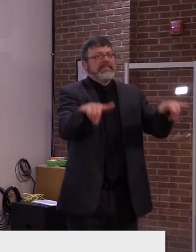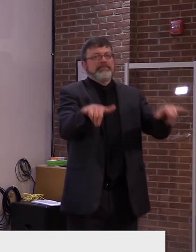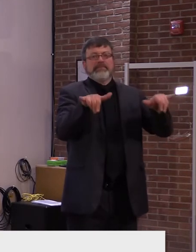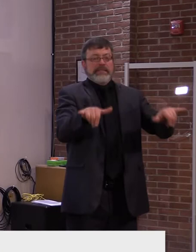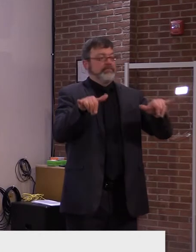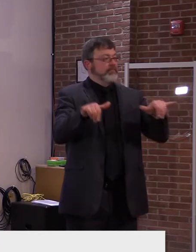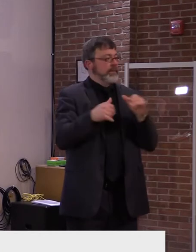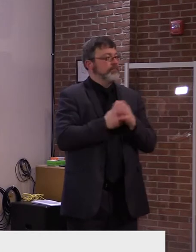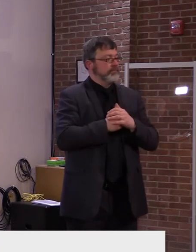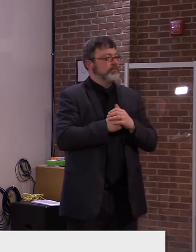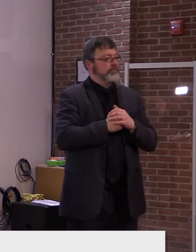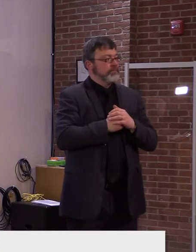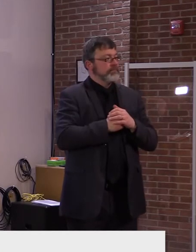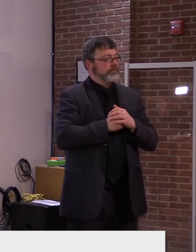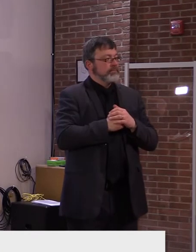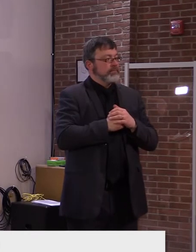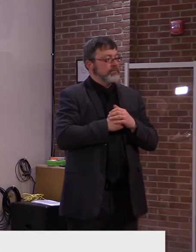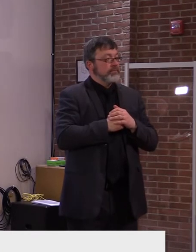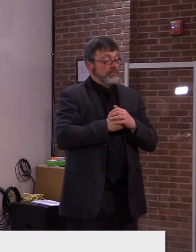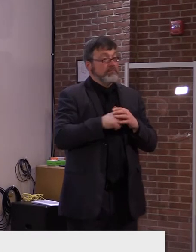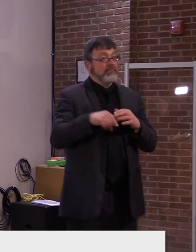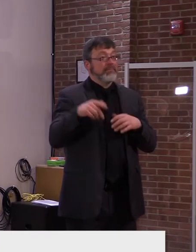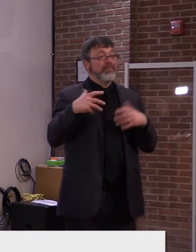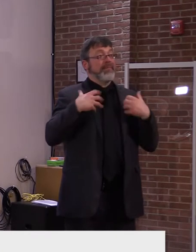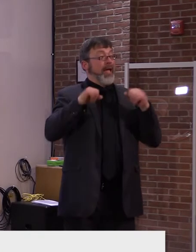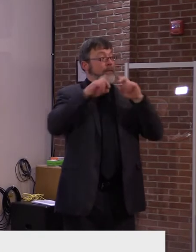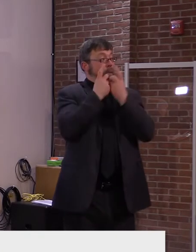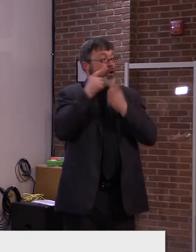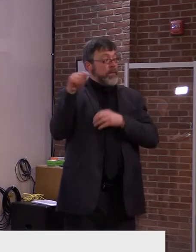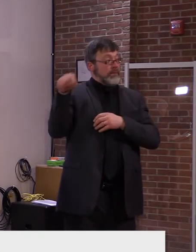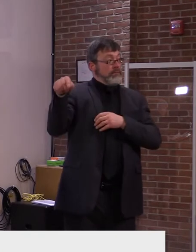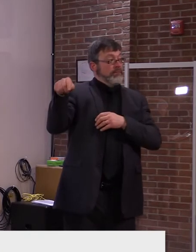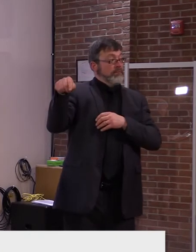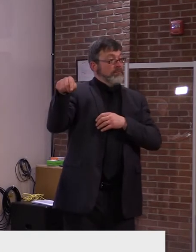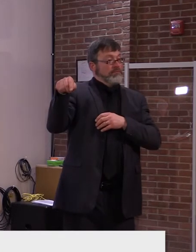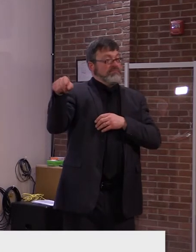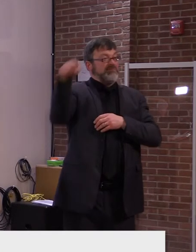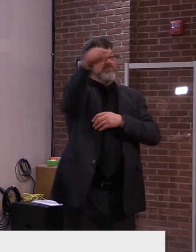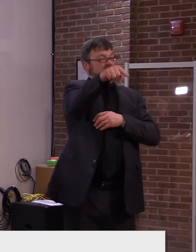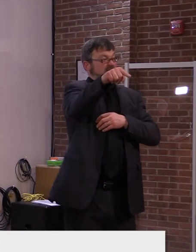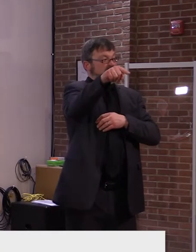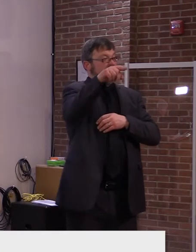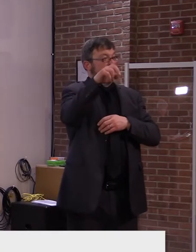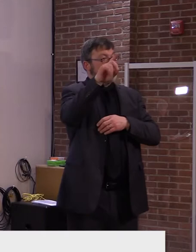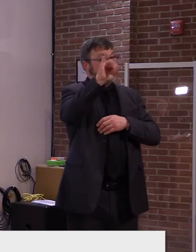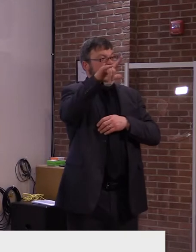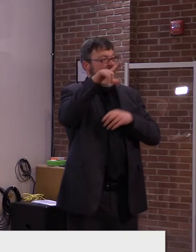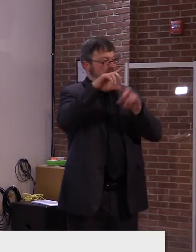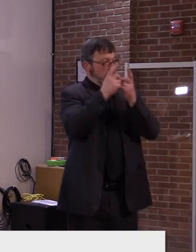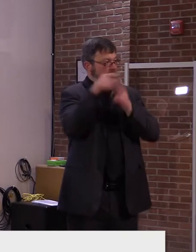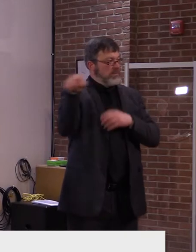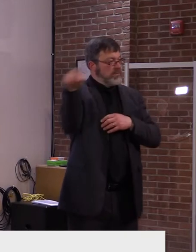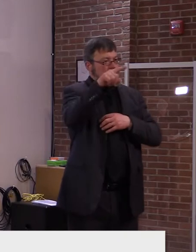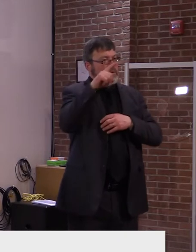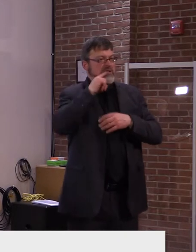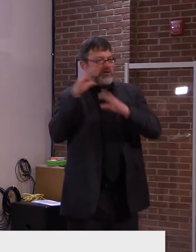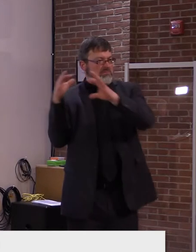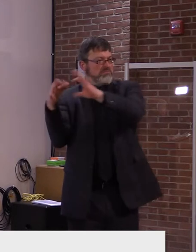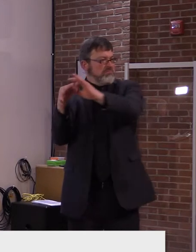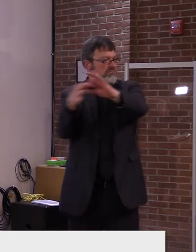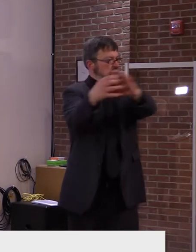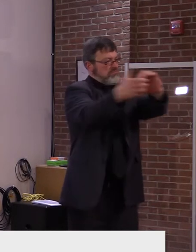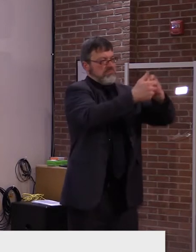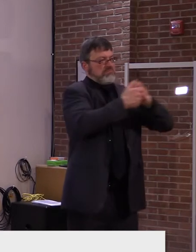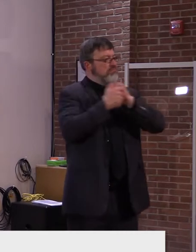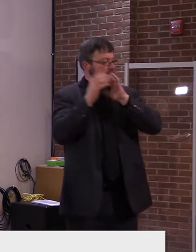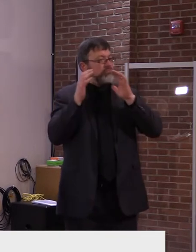collaborated with our facility partners on this updated guidance and I want to thank everyone for their work to make this